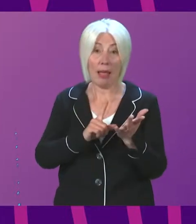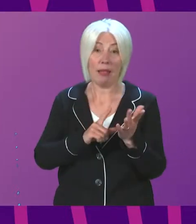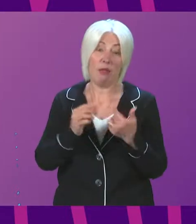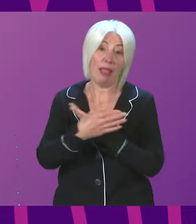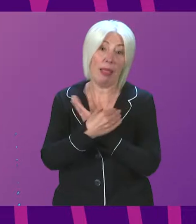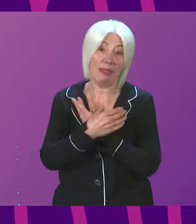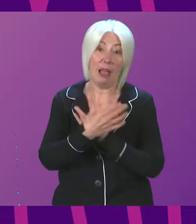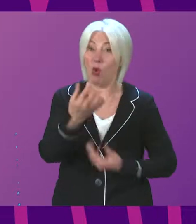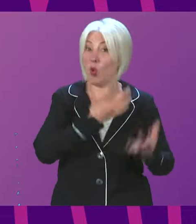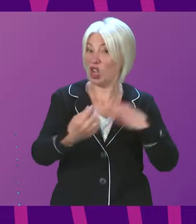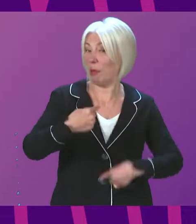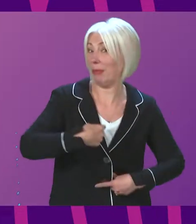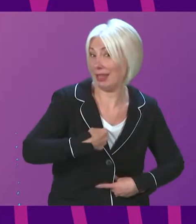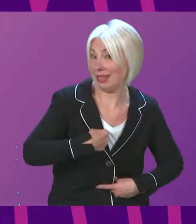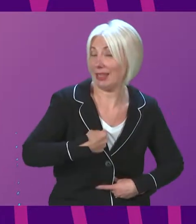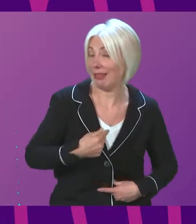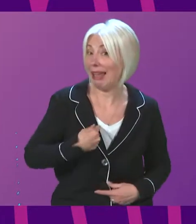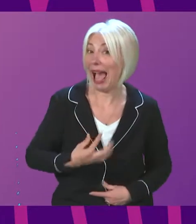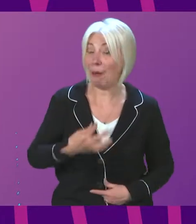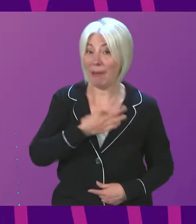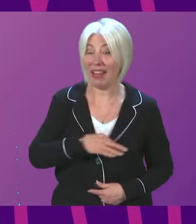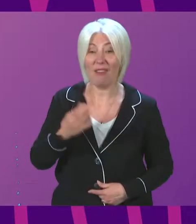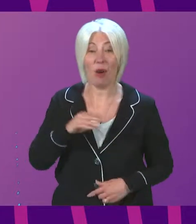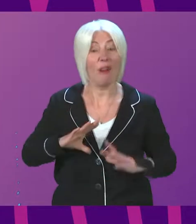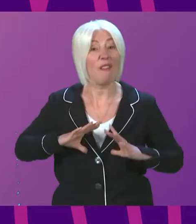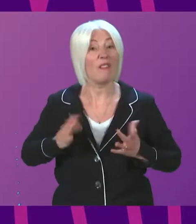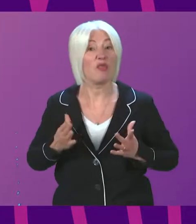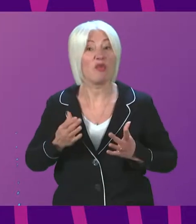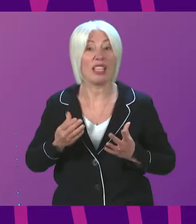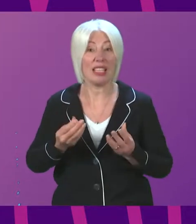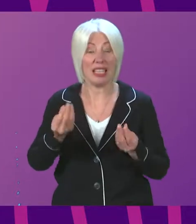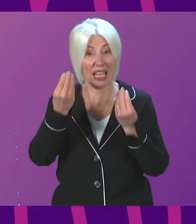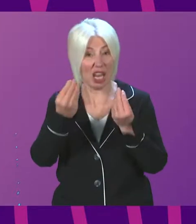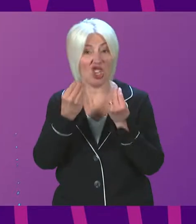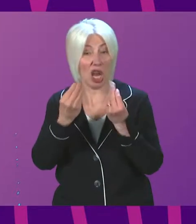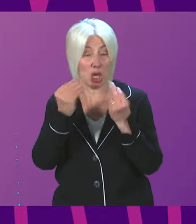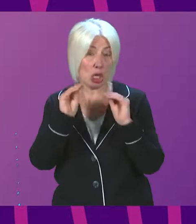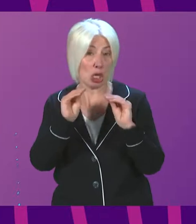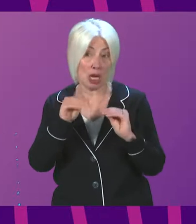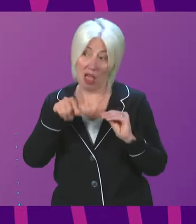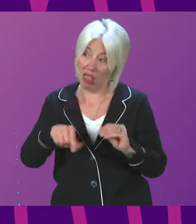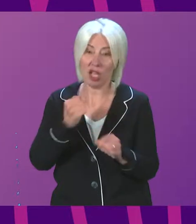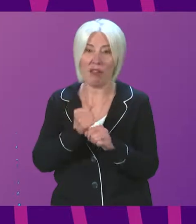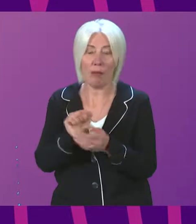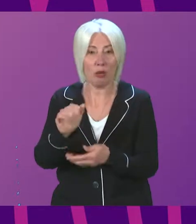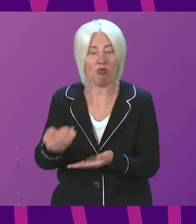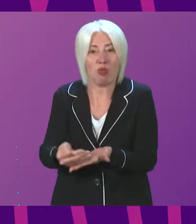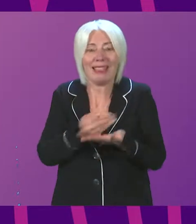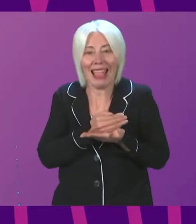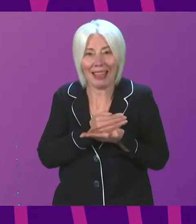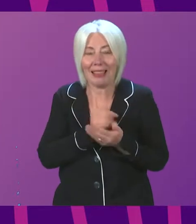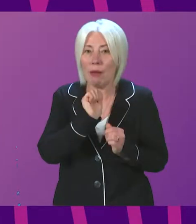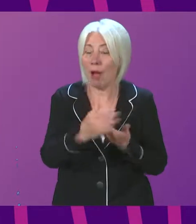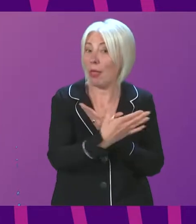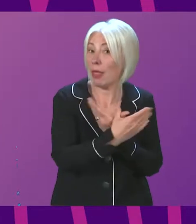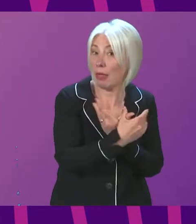questioning me because of course I benefited from free tuition something this government continues to protect and something that the Liberal